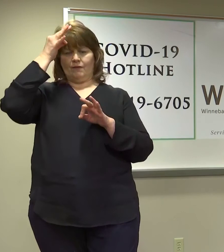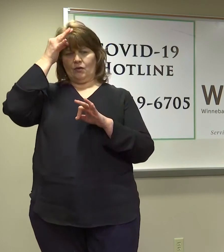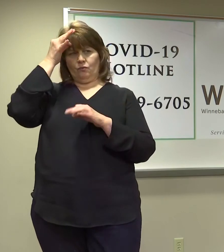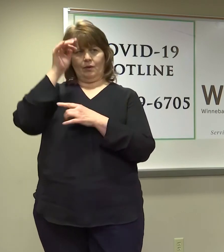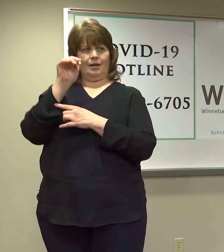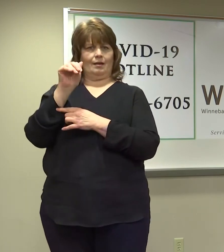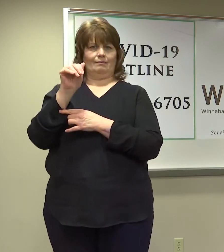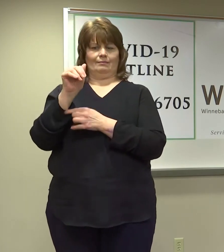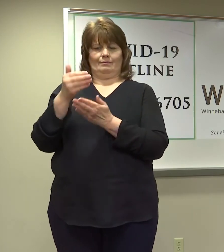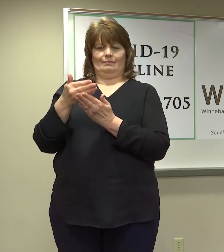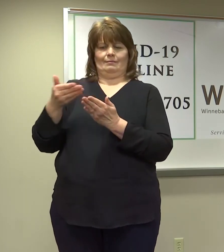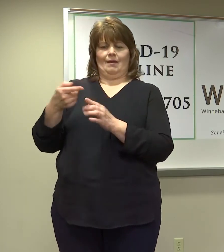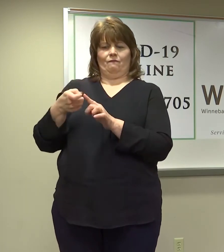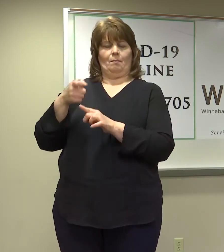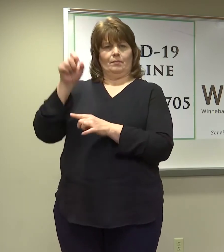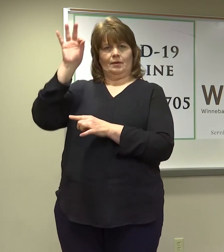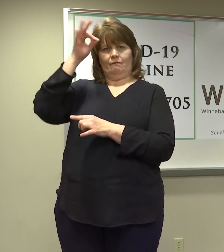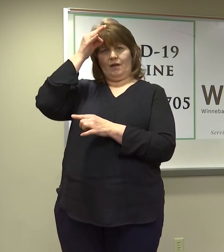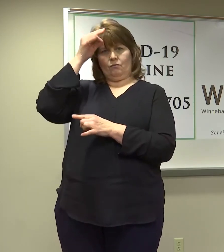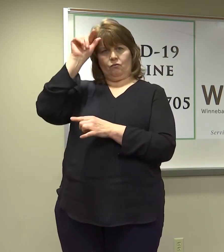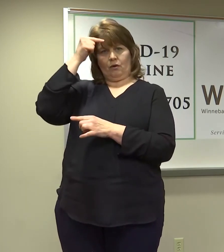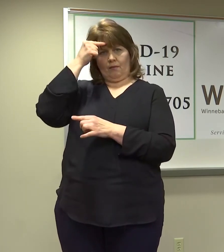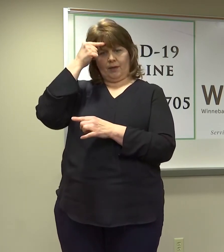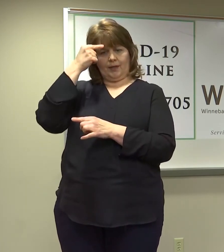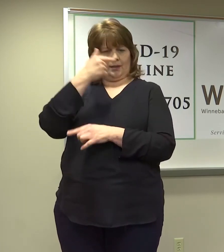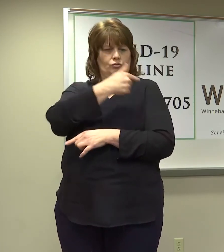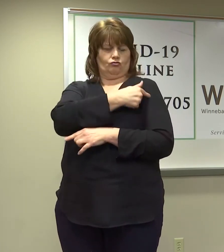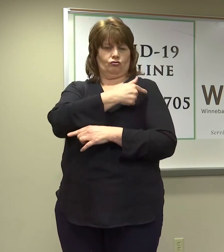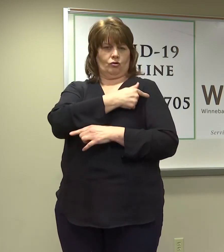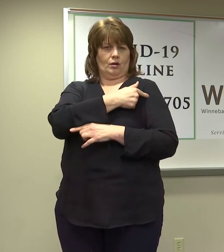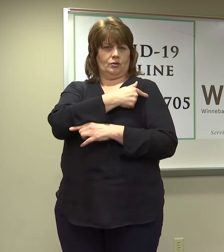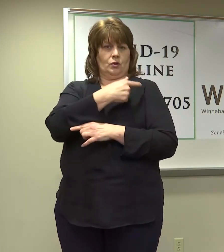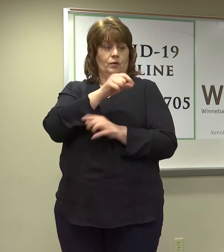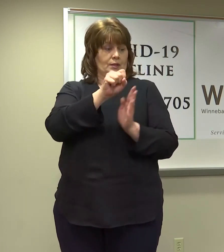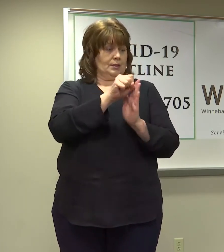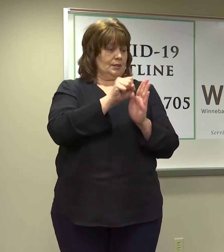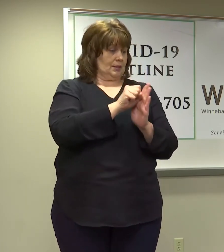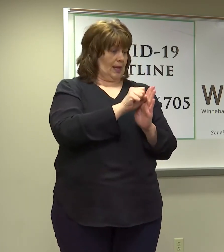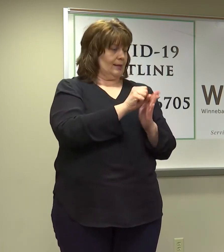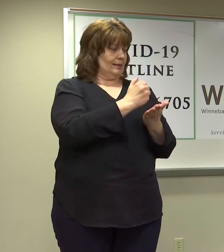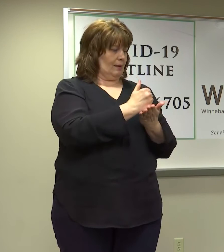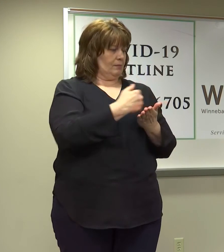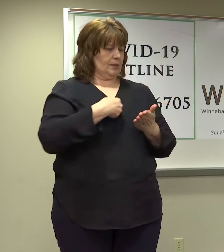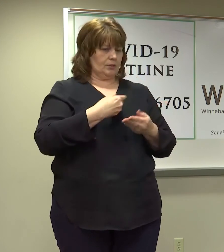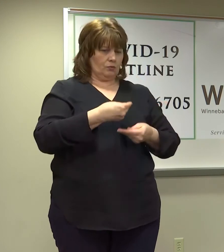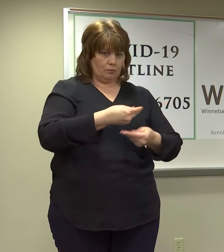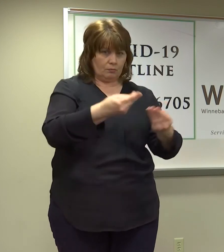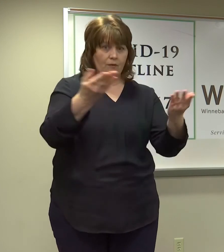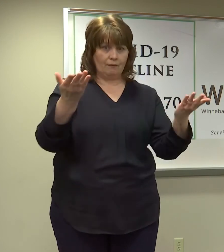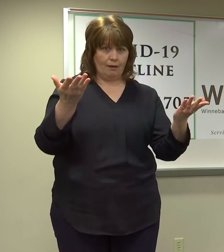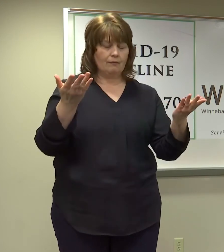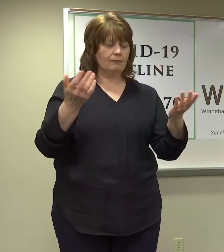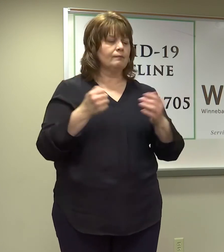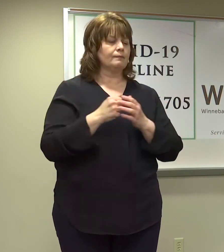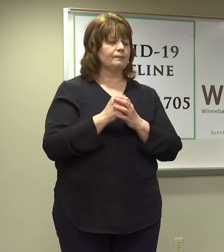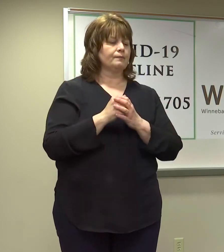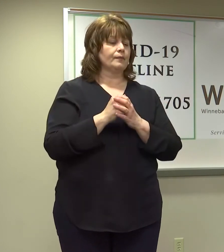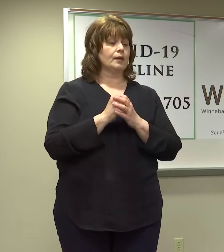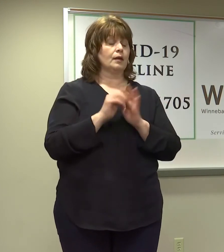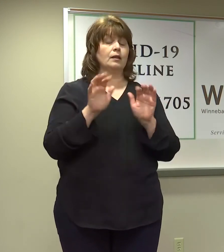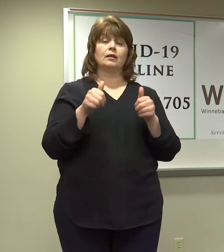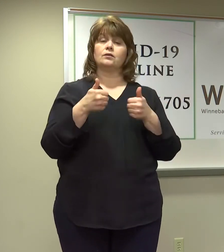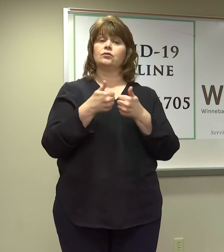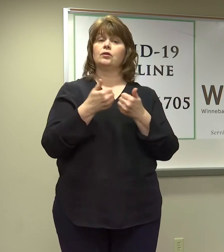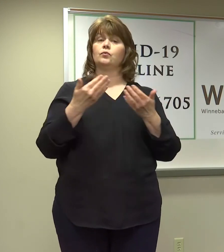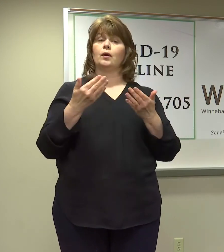And we are working with the state to dispense that federal asset. And so, we will be following the phases. Now, the challenge that you hear is